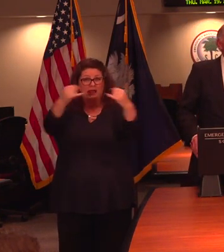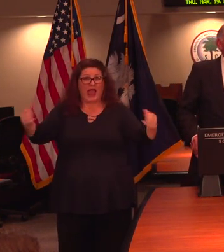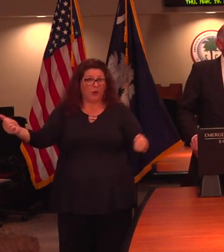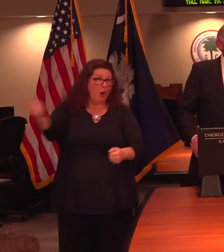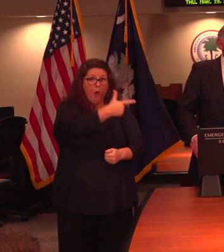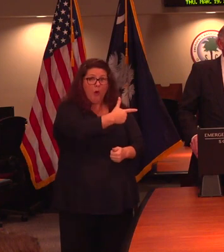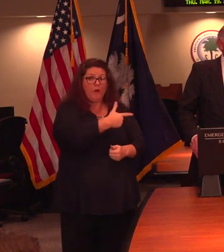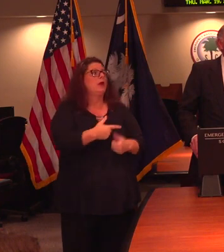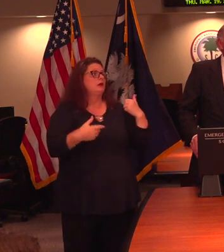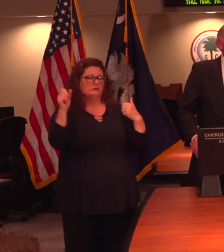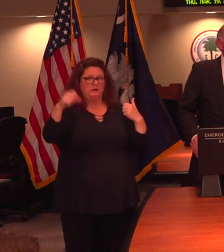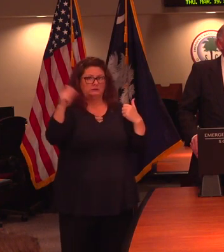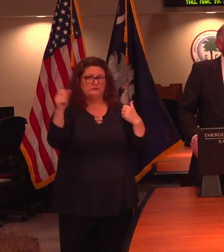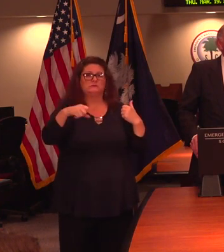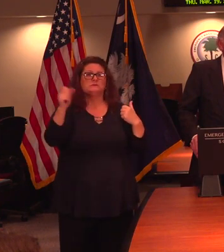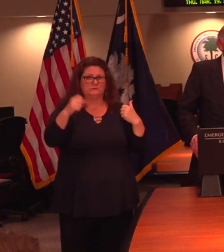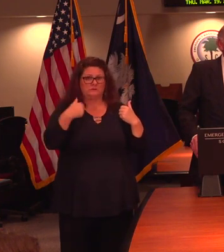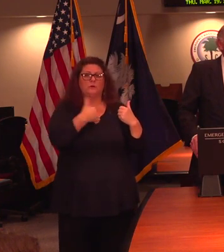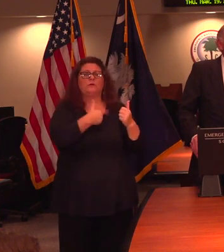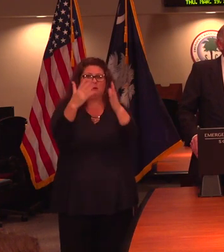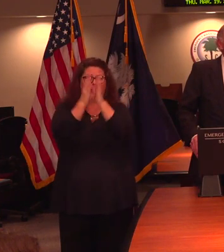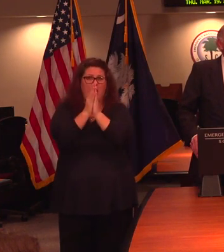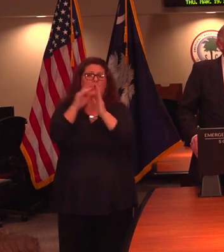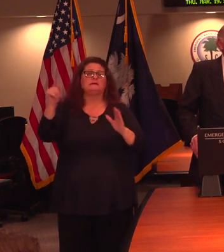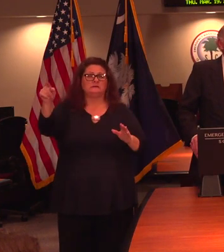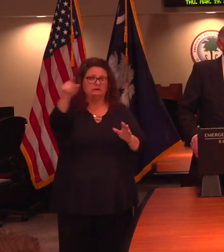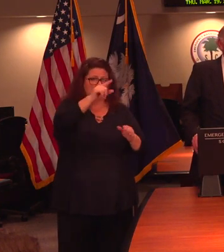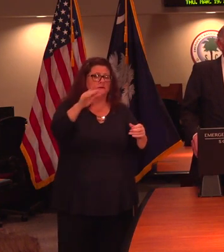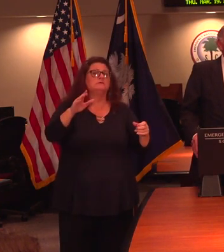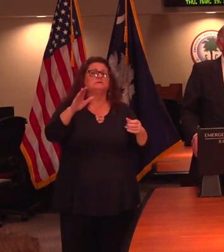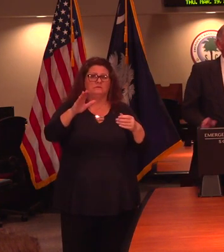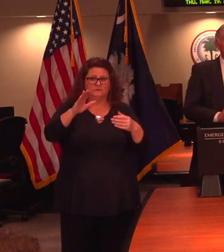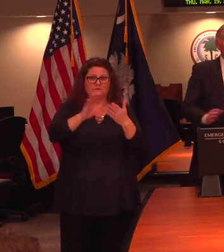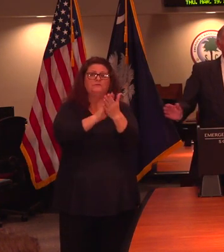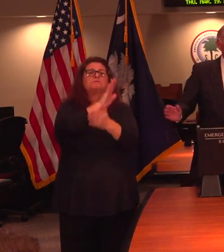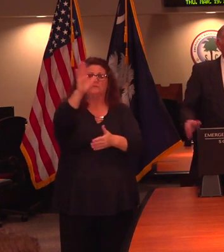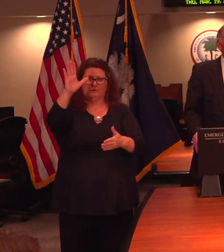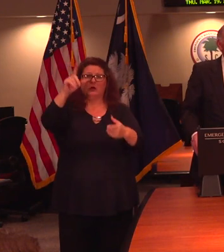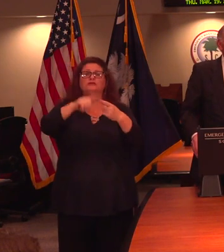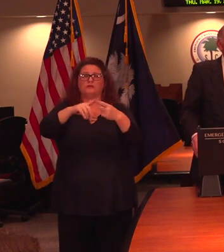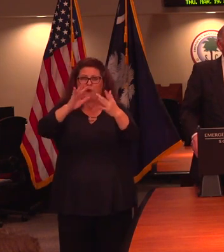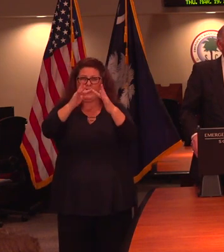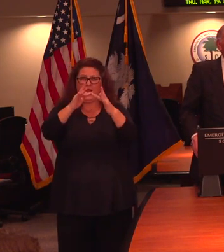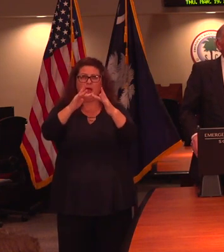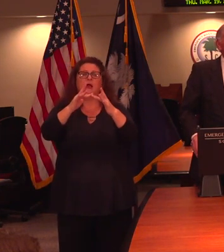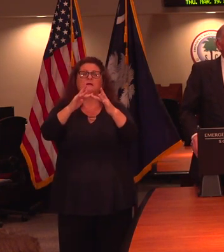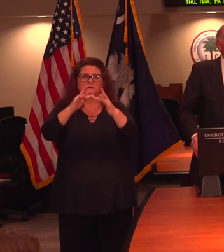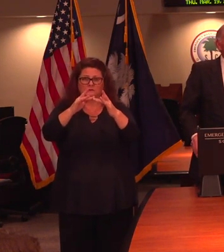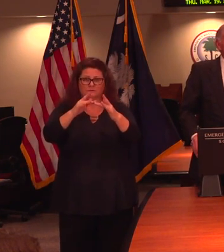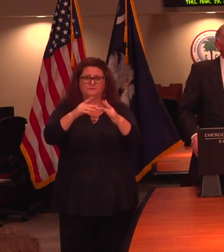That's what we are asking them to do and requiring them to determine which